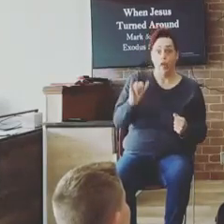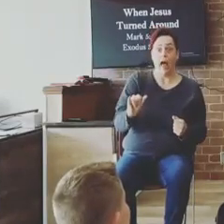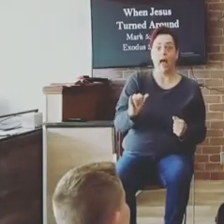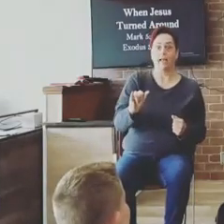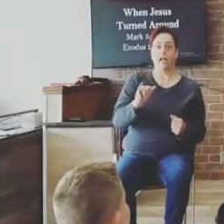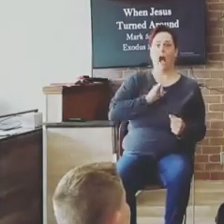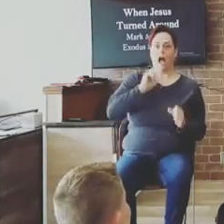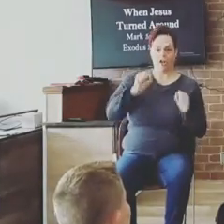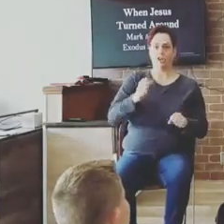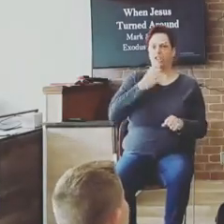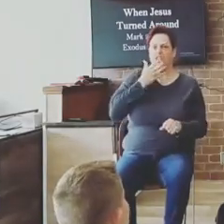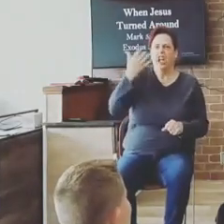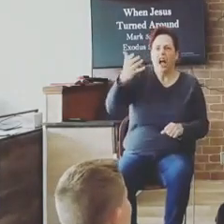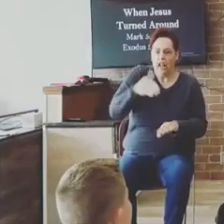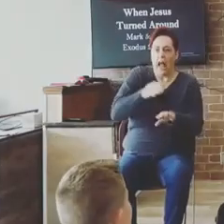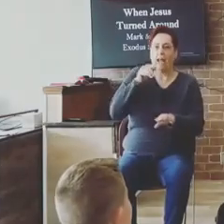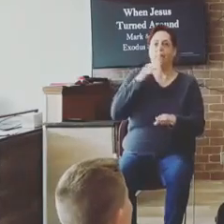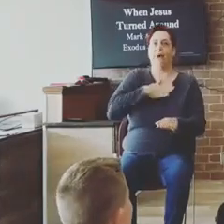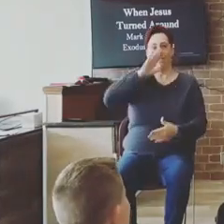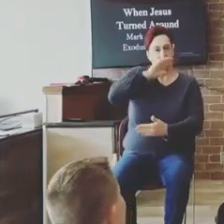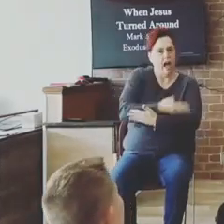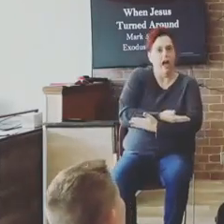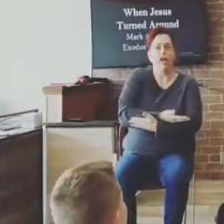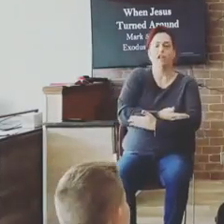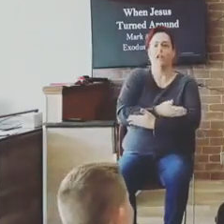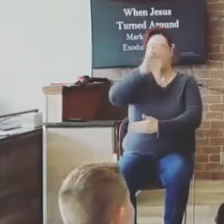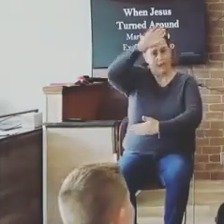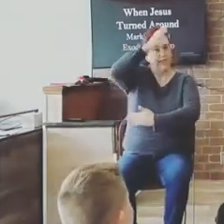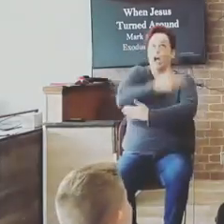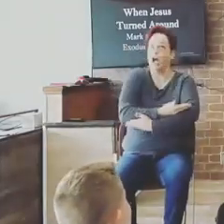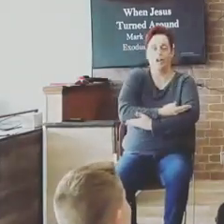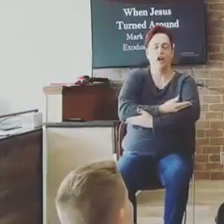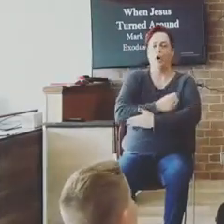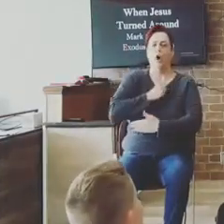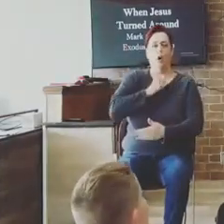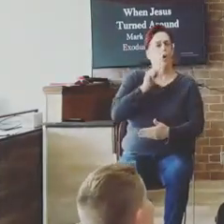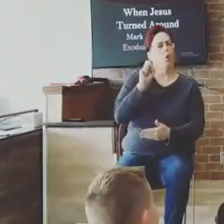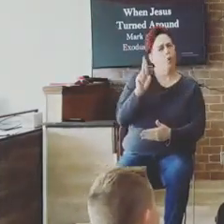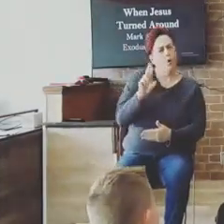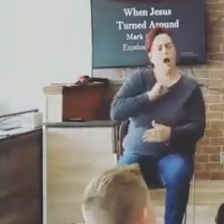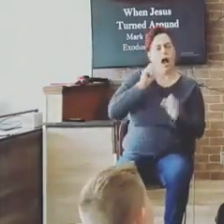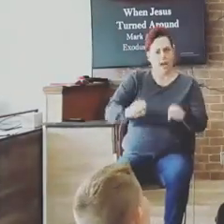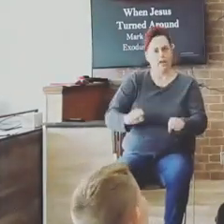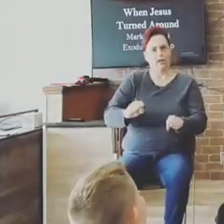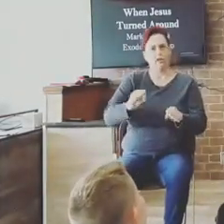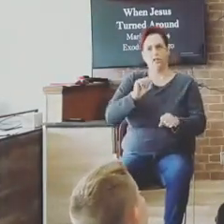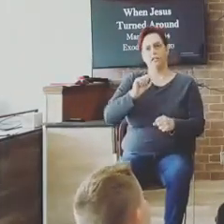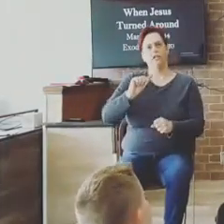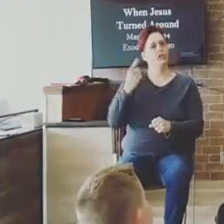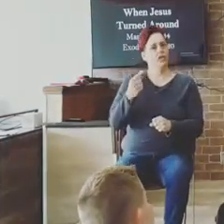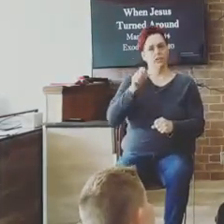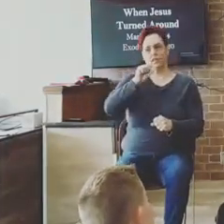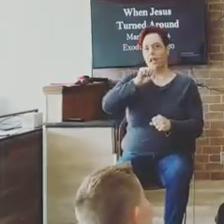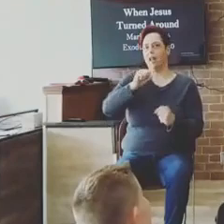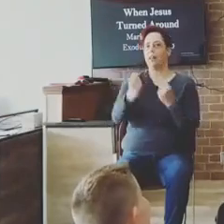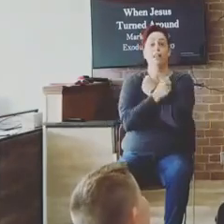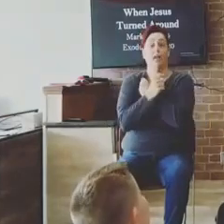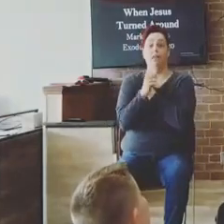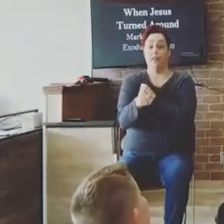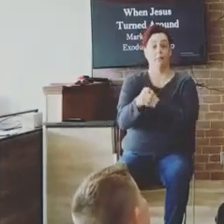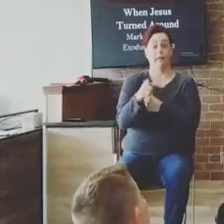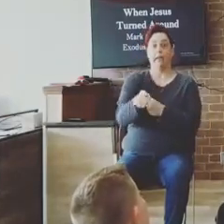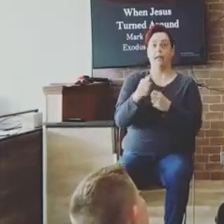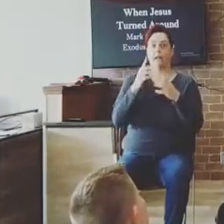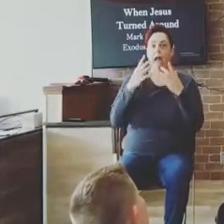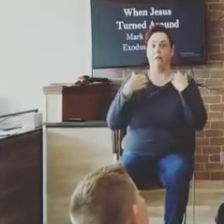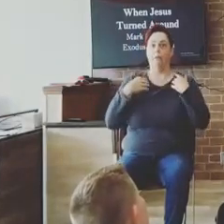And flinging sticks around. Hook somebody's eye out. Or I could just love on him. And I remember I looked at him, and was scared to death, tears swelling in his eyes.